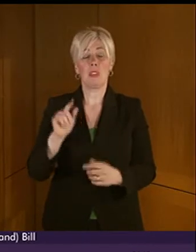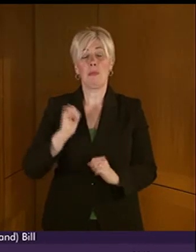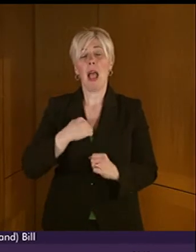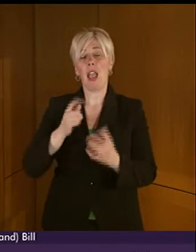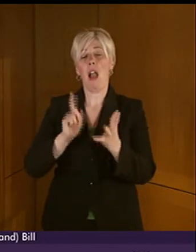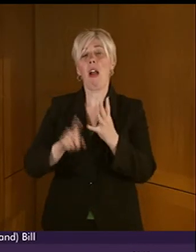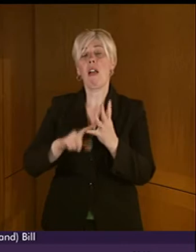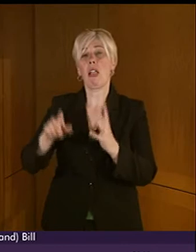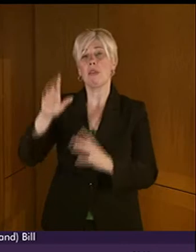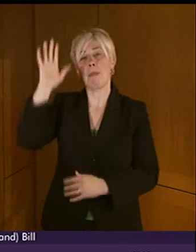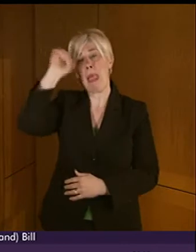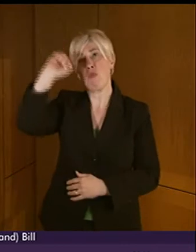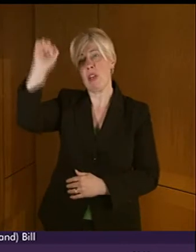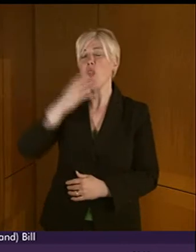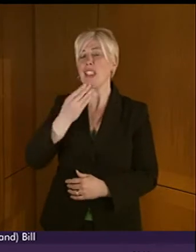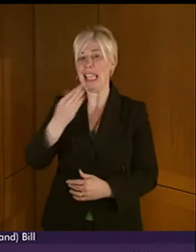can I say...